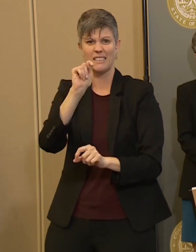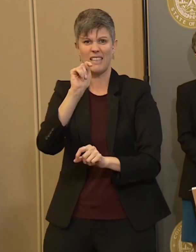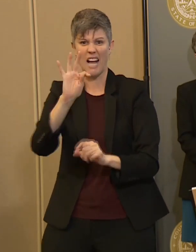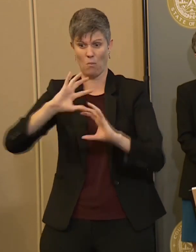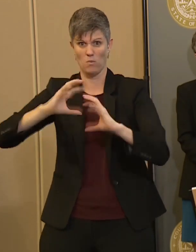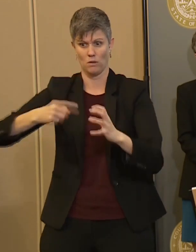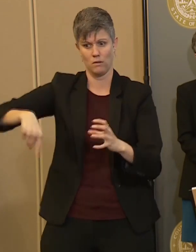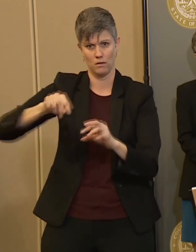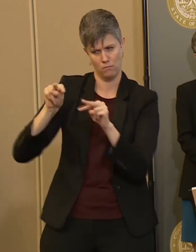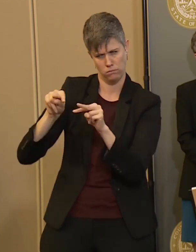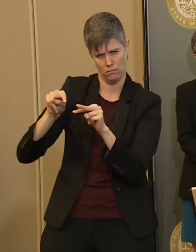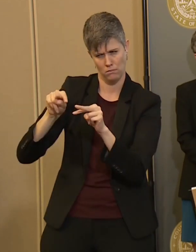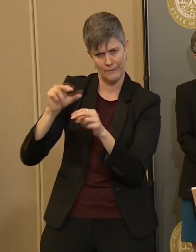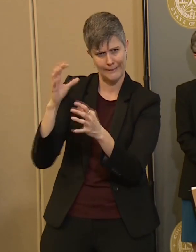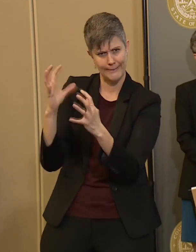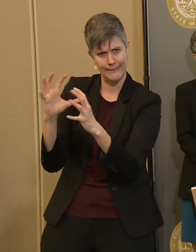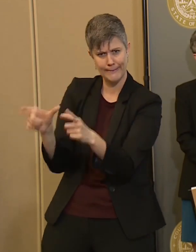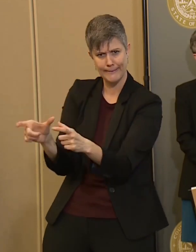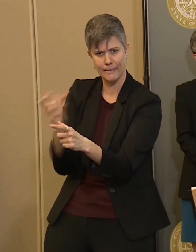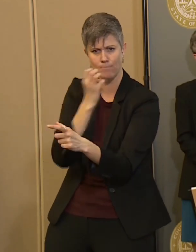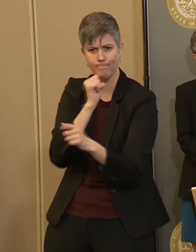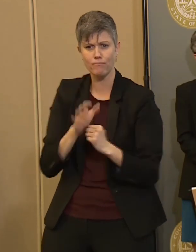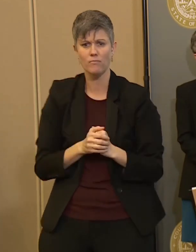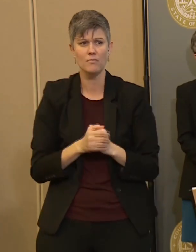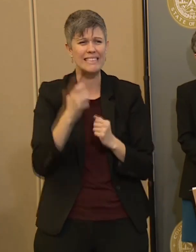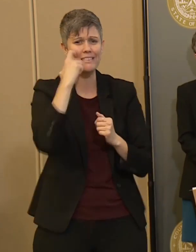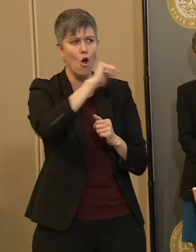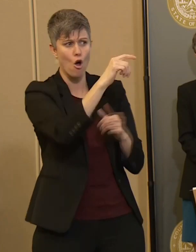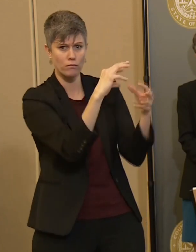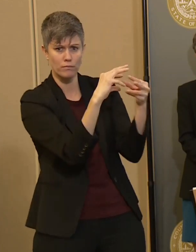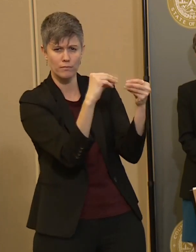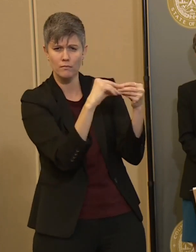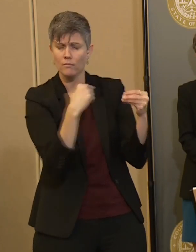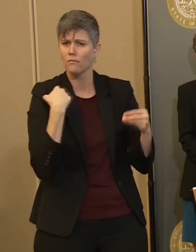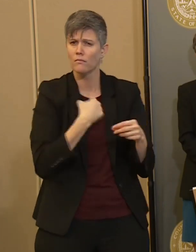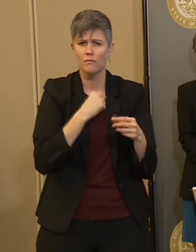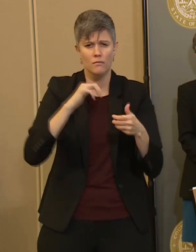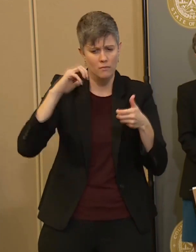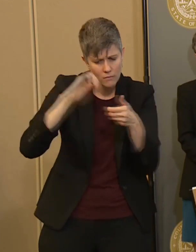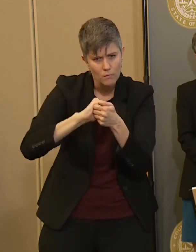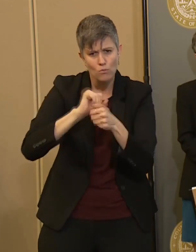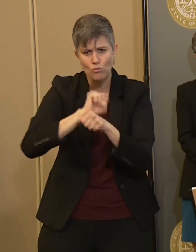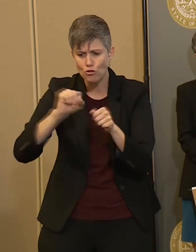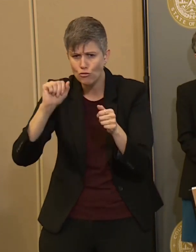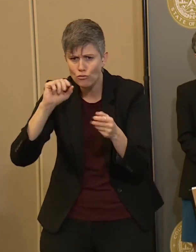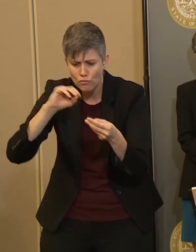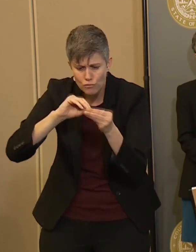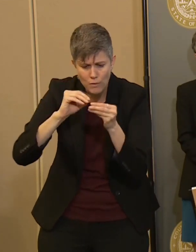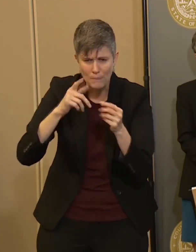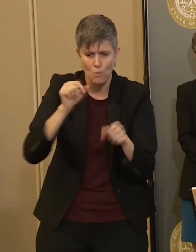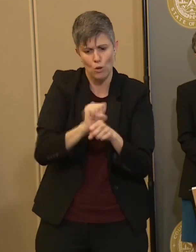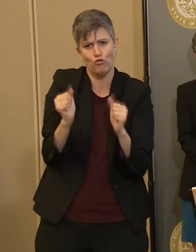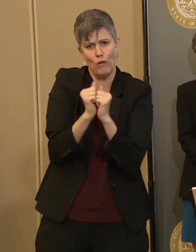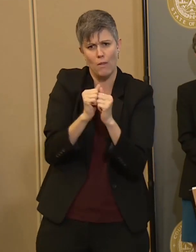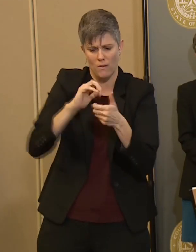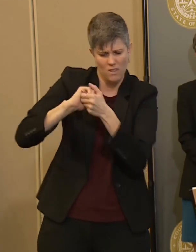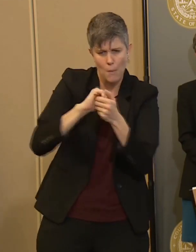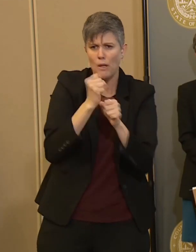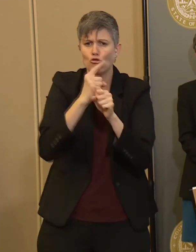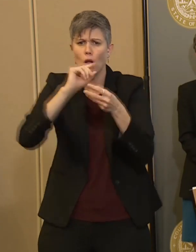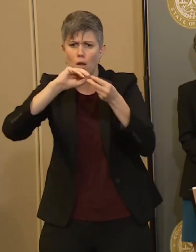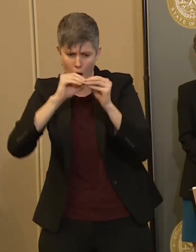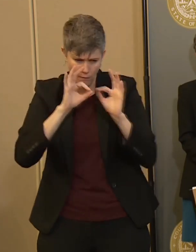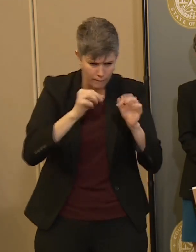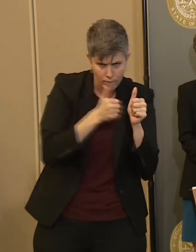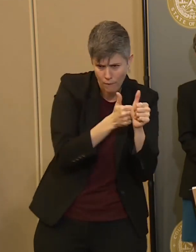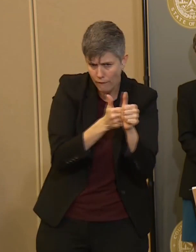testing, just like Dr. Escott said, we're working on getting accurate numbers on those numbers, that the testing that have been done